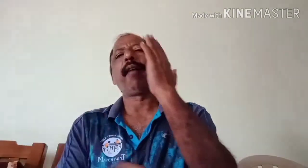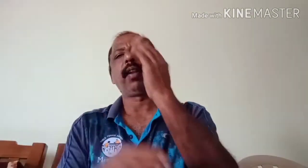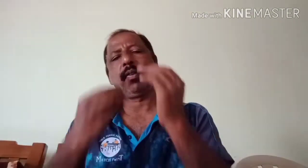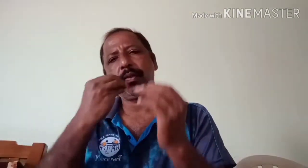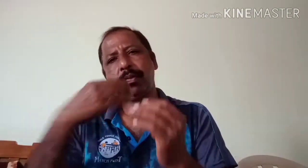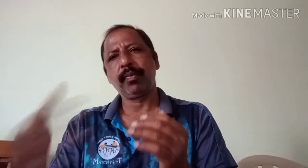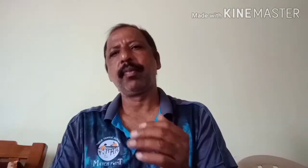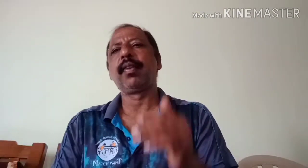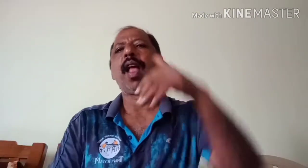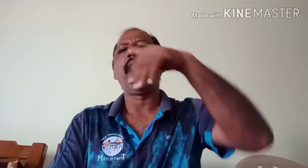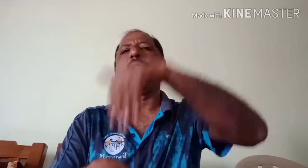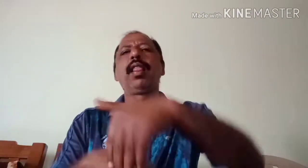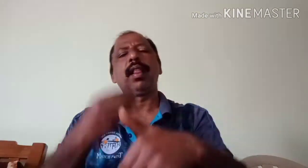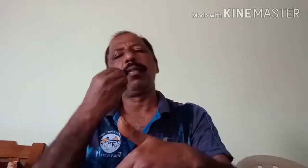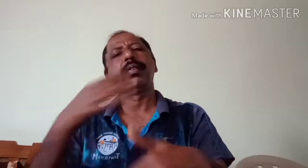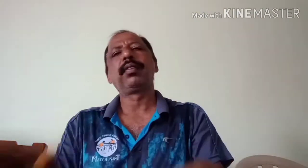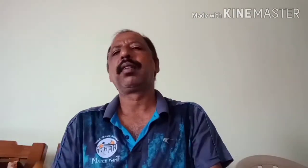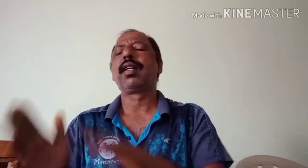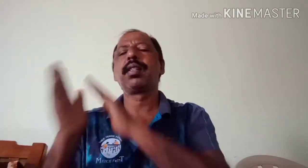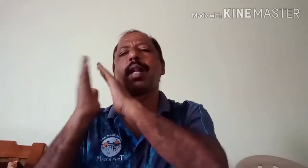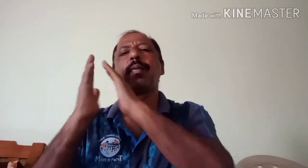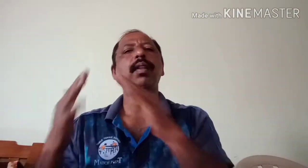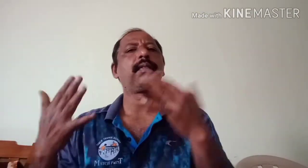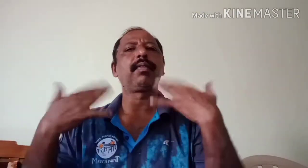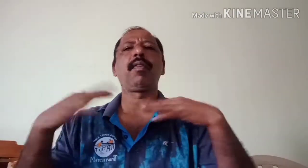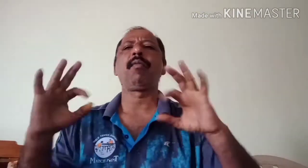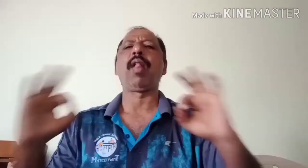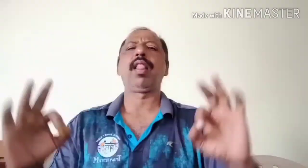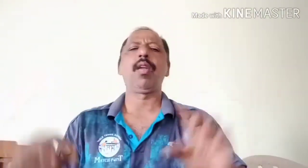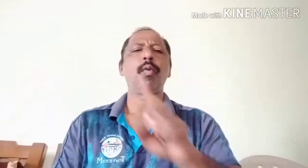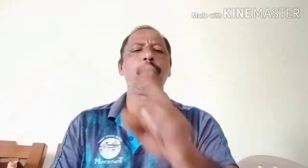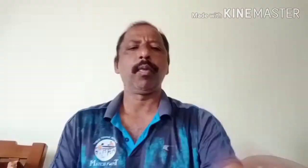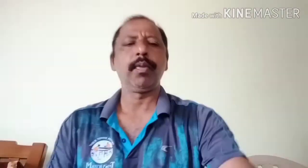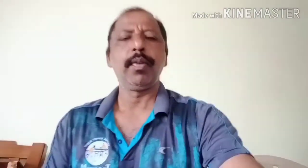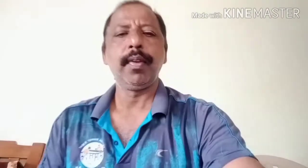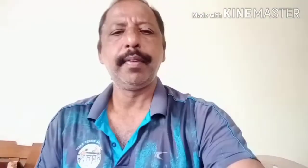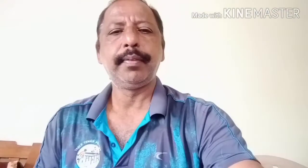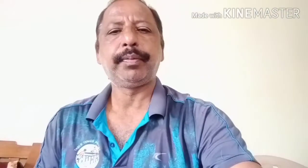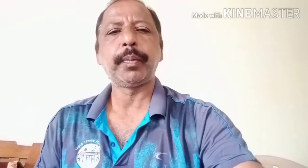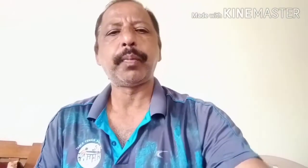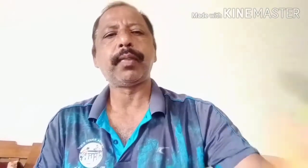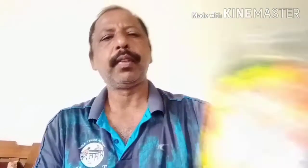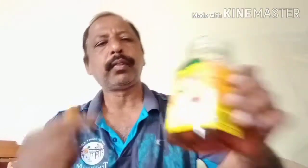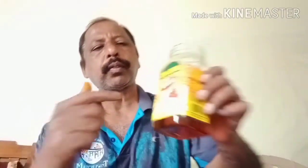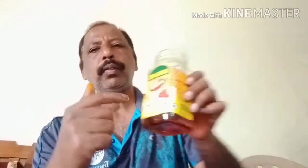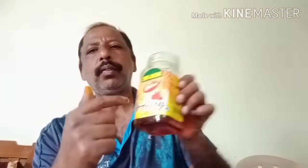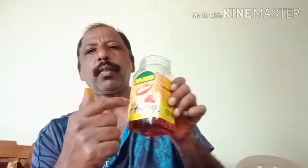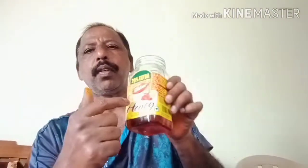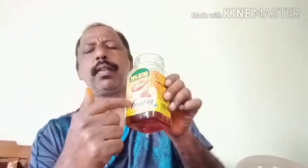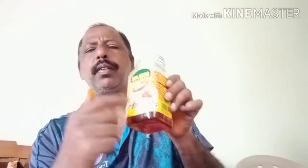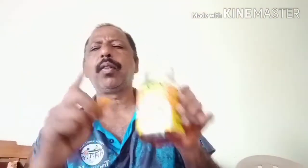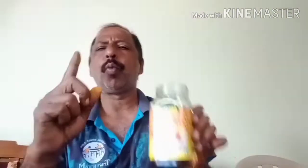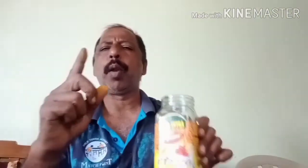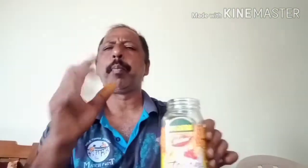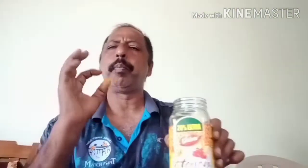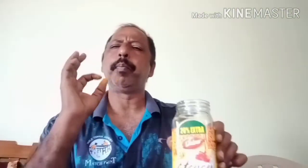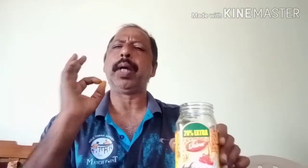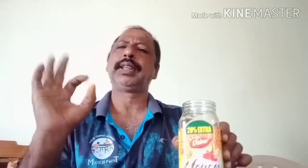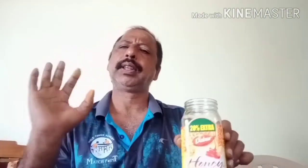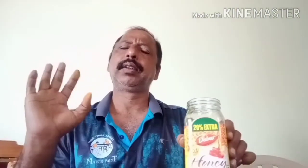Sheikh Howard has questioned. His authenticity of tapes that have been released by Congress. Sheikh Howard has, in fact, what he's seen in news 18th. And I